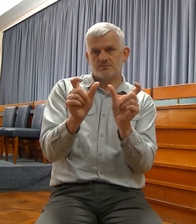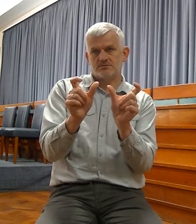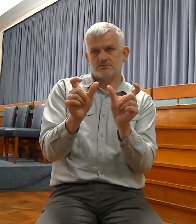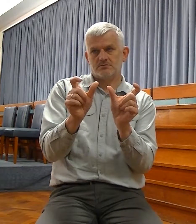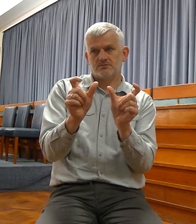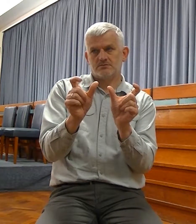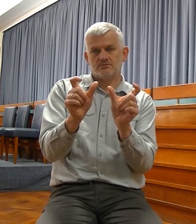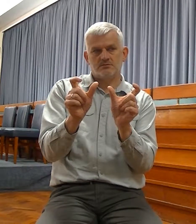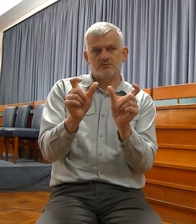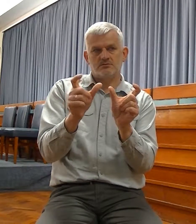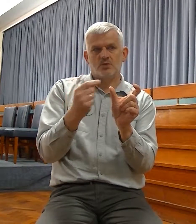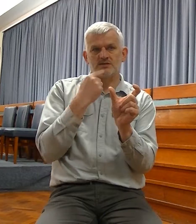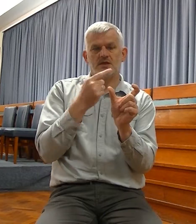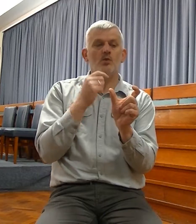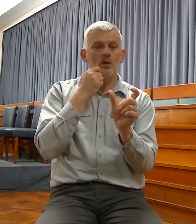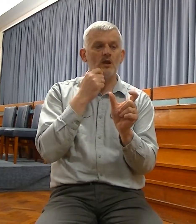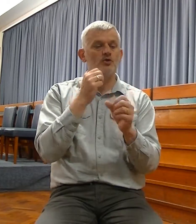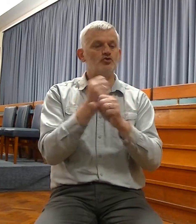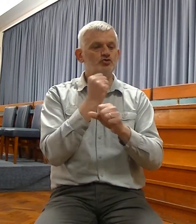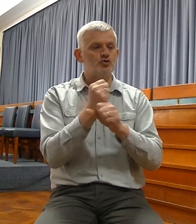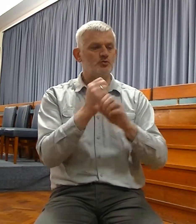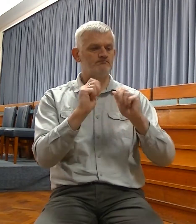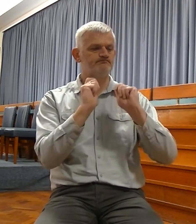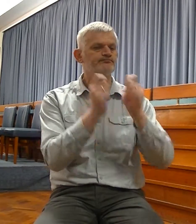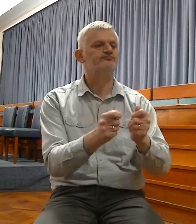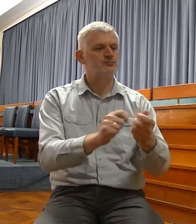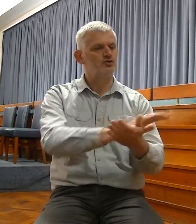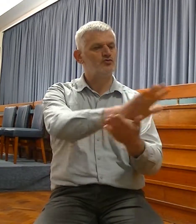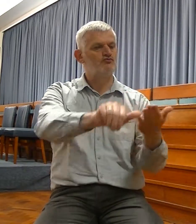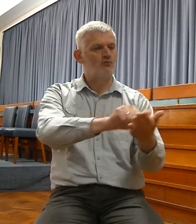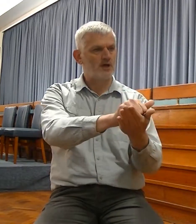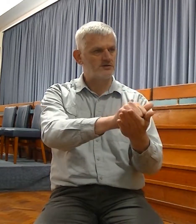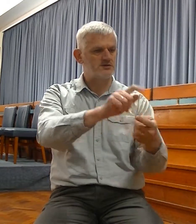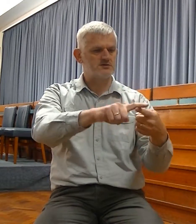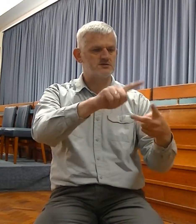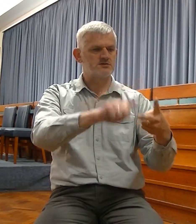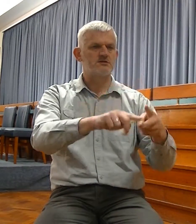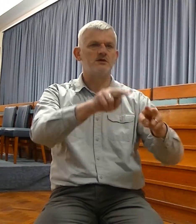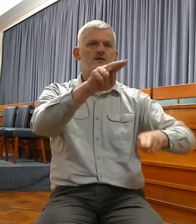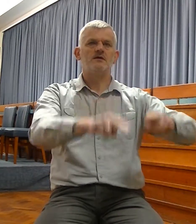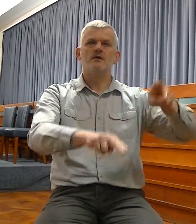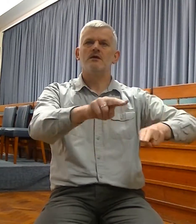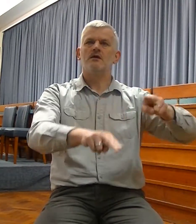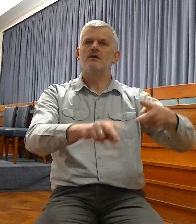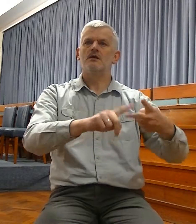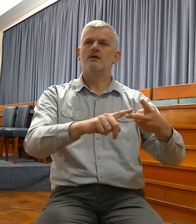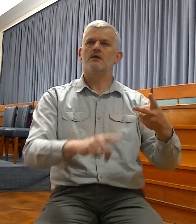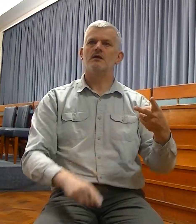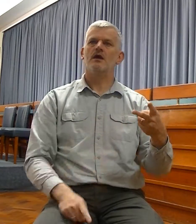way, shall execute righteousness and justice. Well, that's the twofold work of Christ, isn't it?